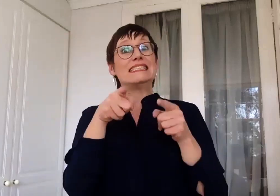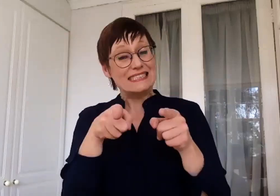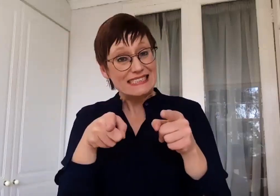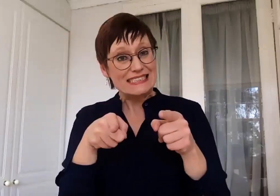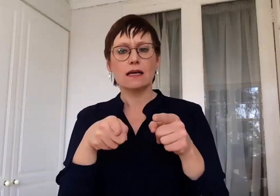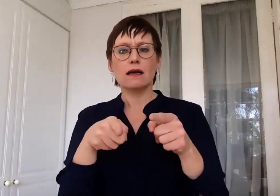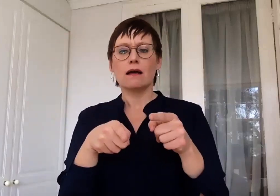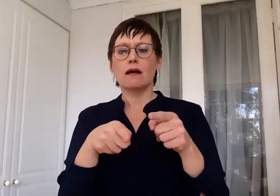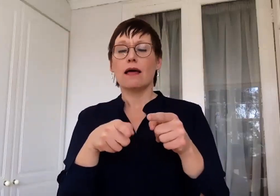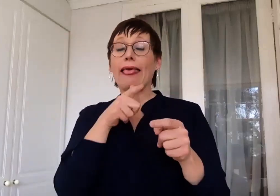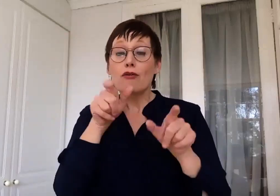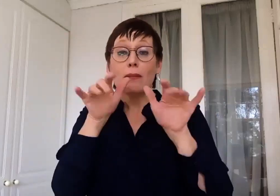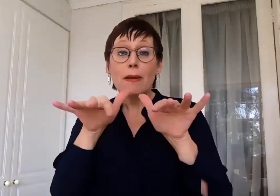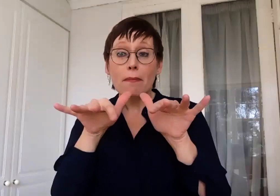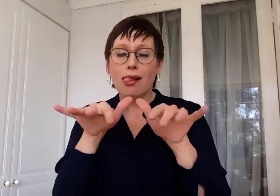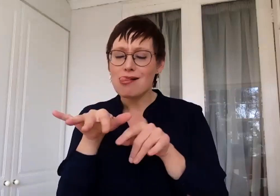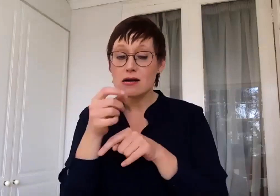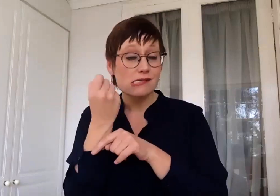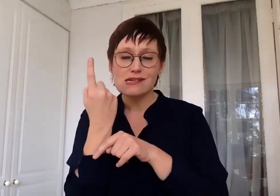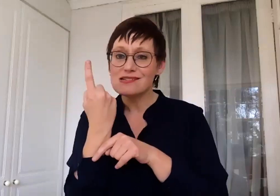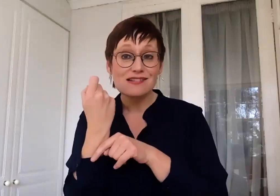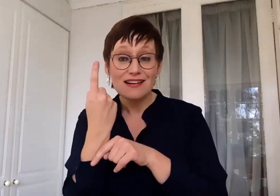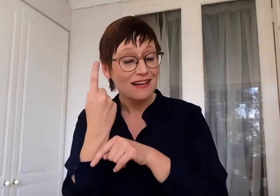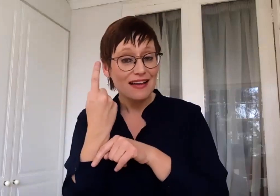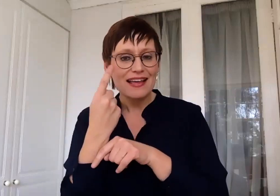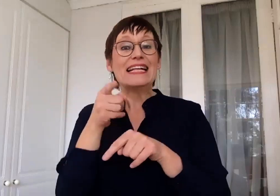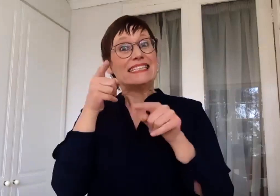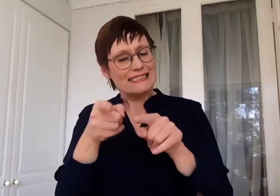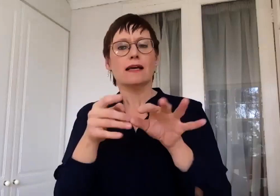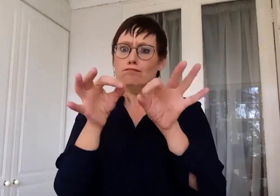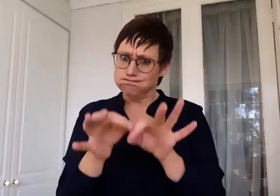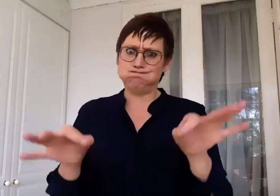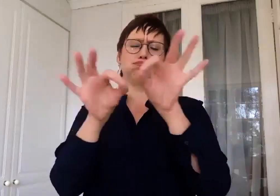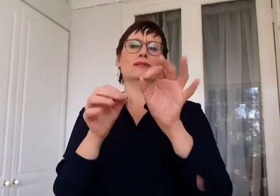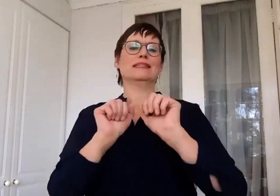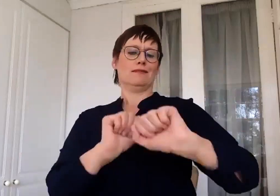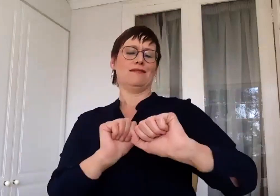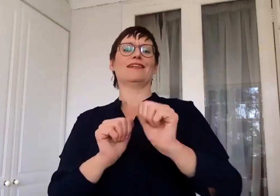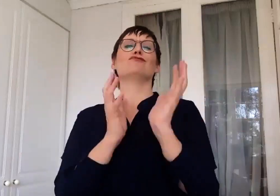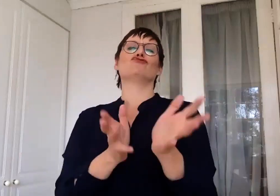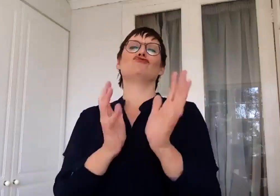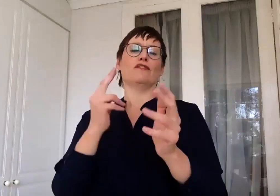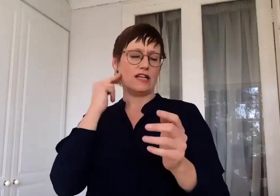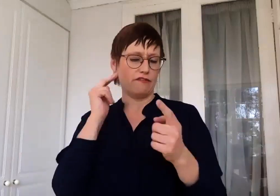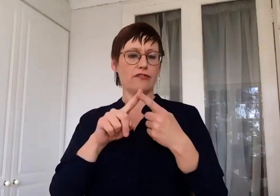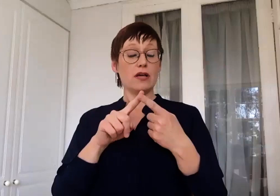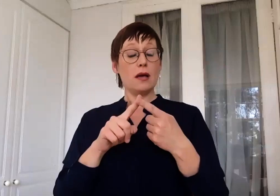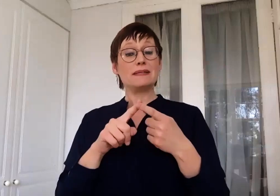sign as a hearing person, multi-channels are the things that get you, even if you're a hearing fluent signer. But the way we sign